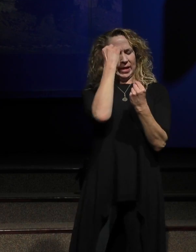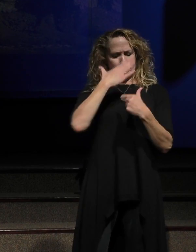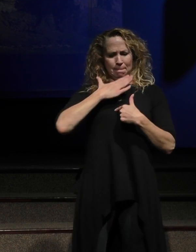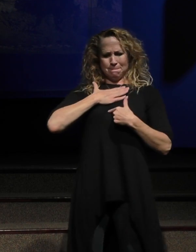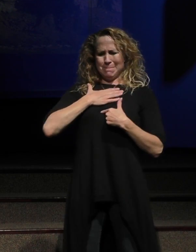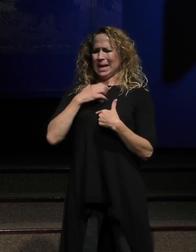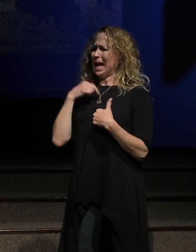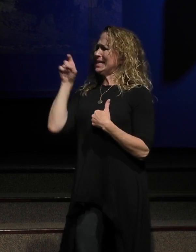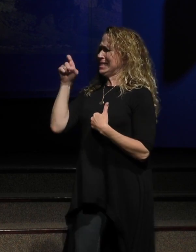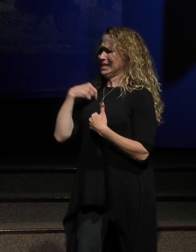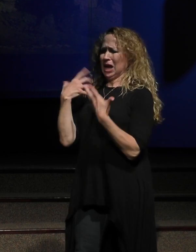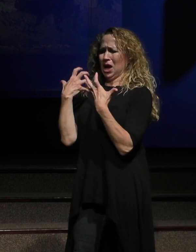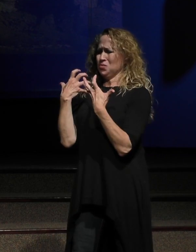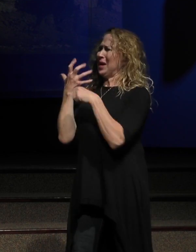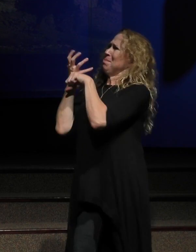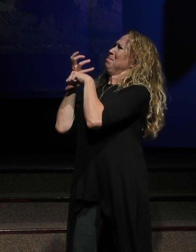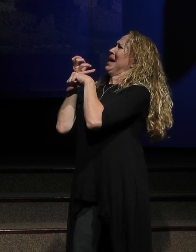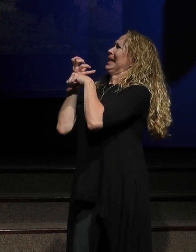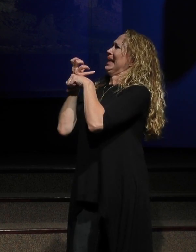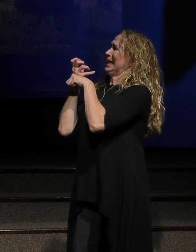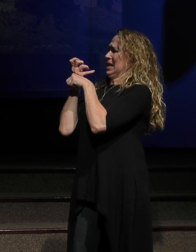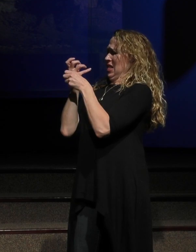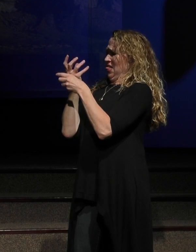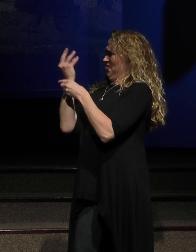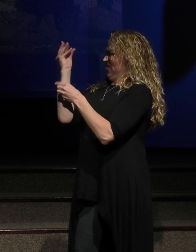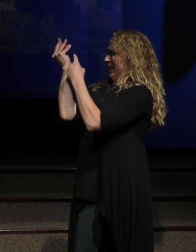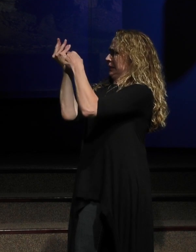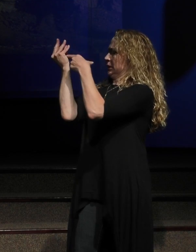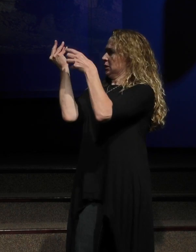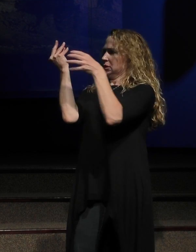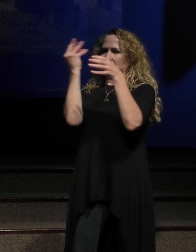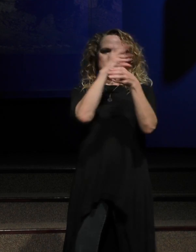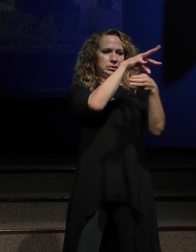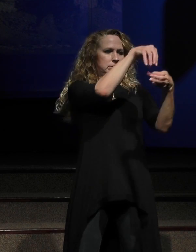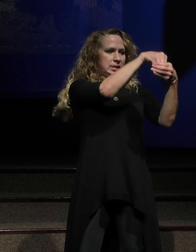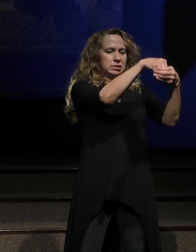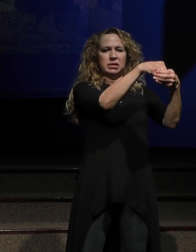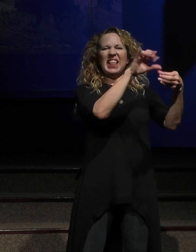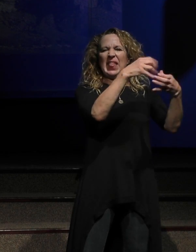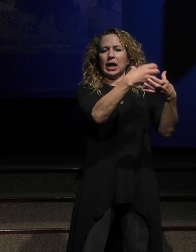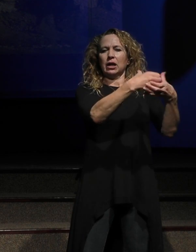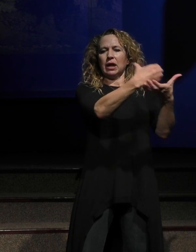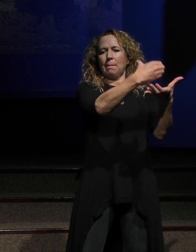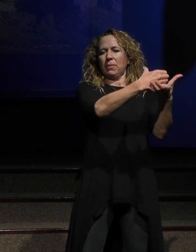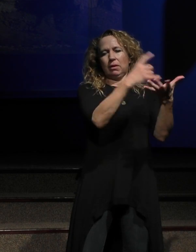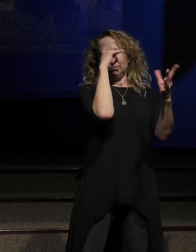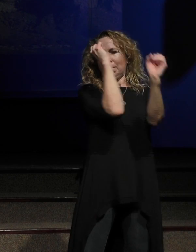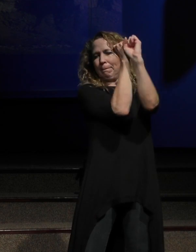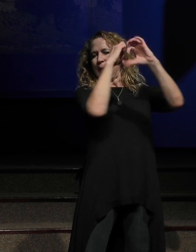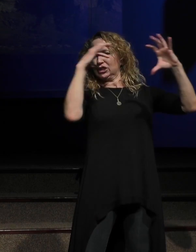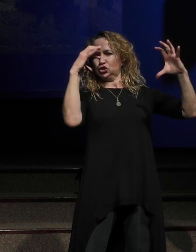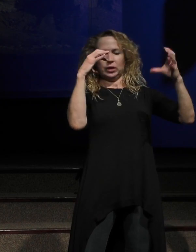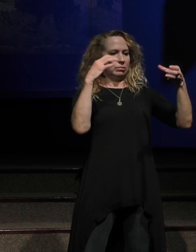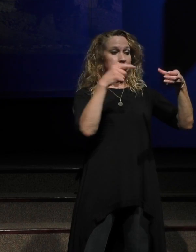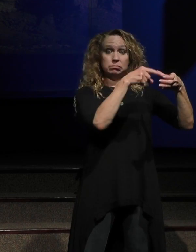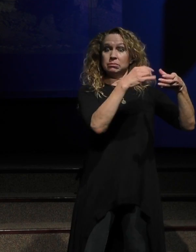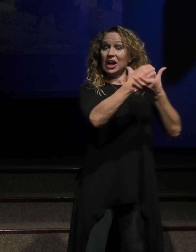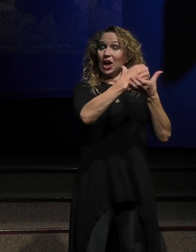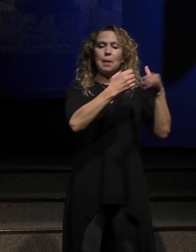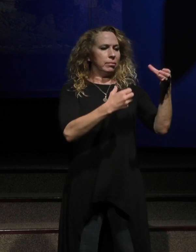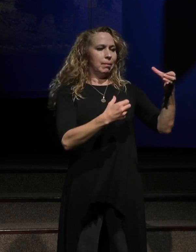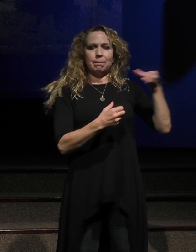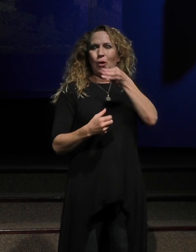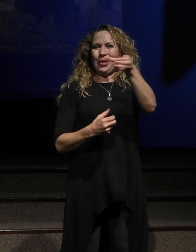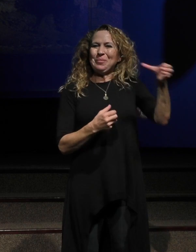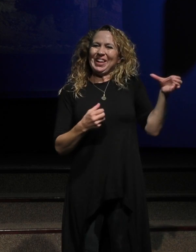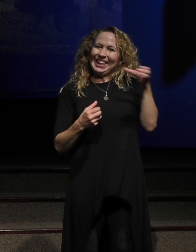prayer. Just imagine that right now, that you're putting your desperate prayer right there in that cup. This cup is portable. You can take it with you. fits right into my